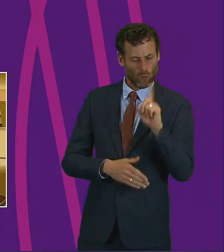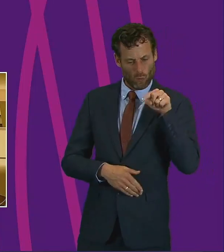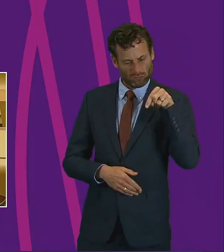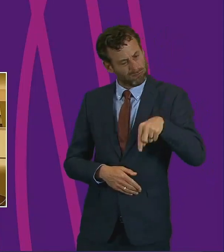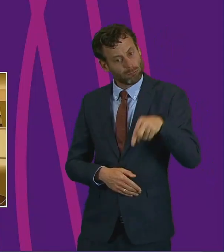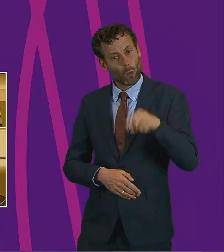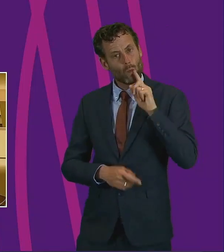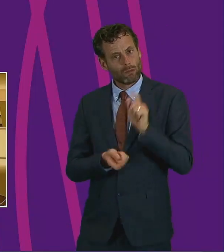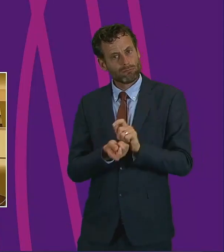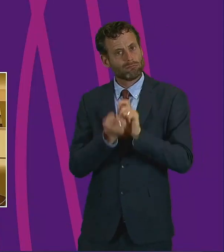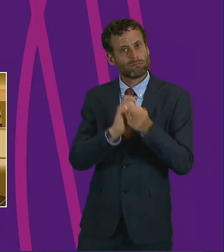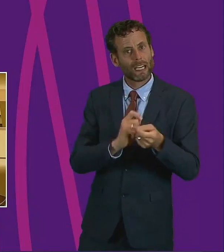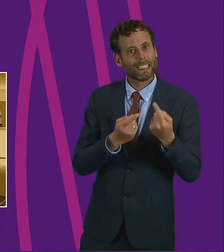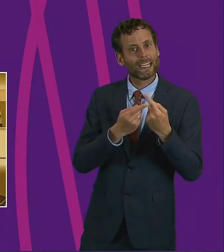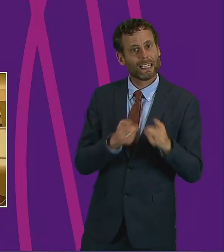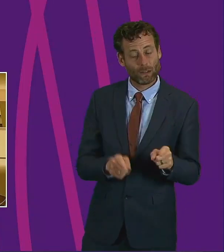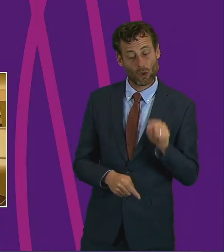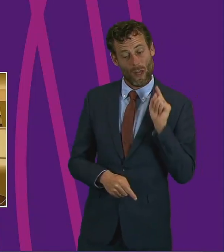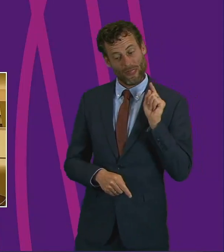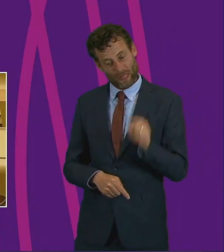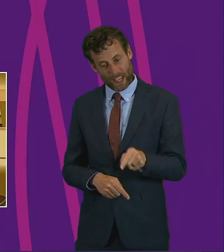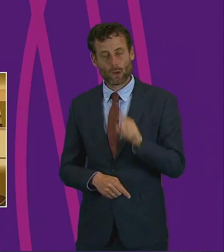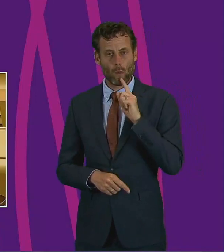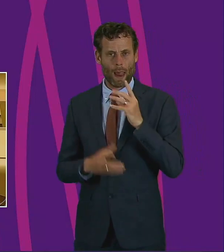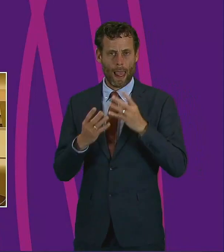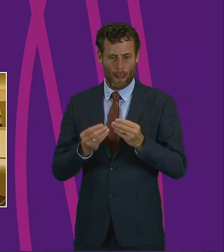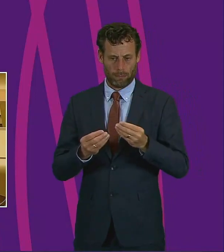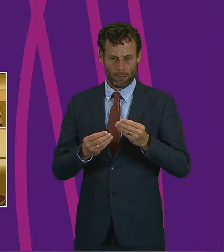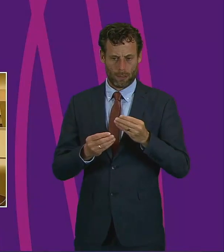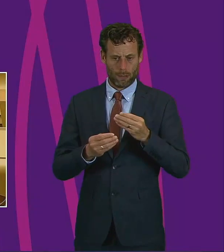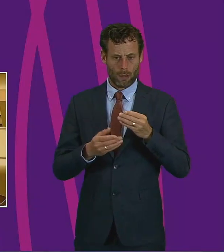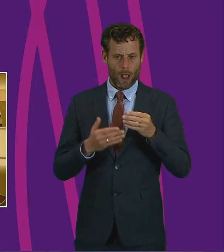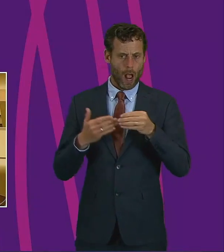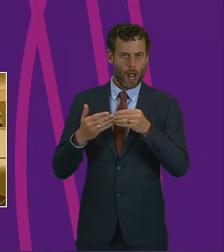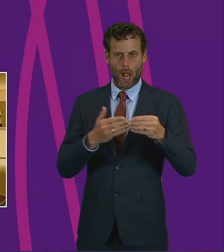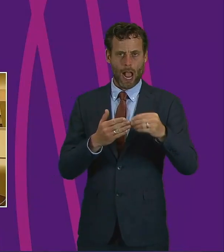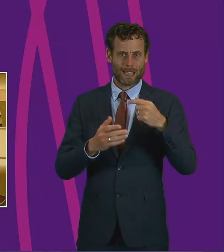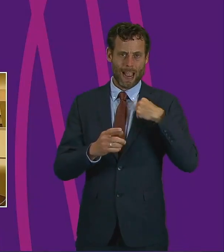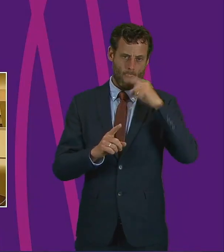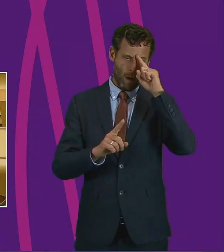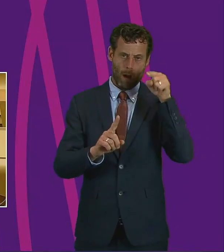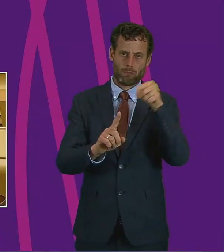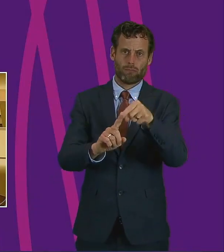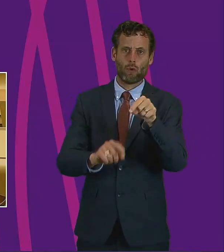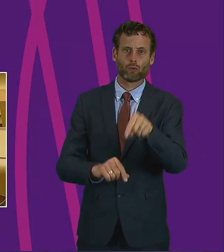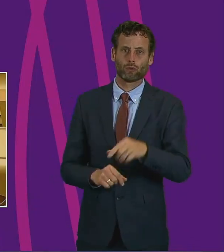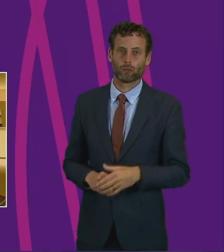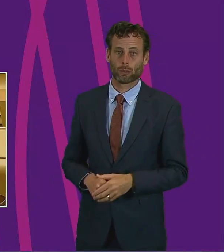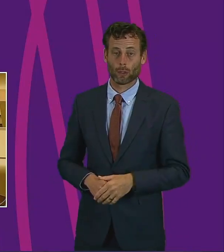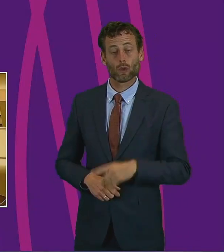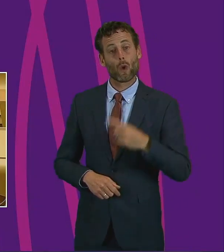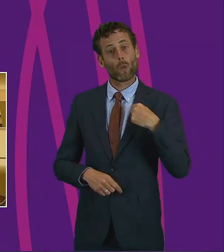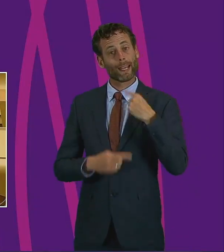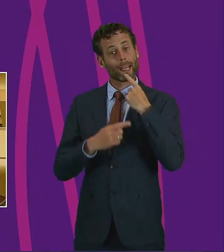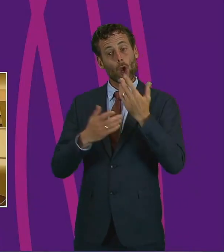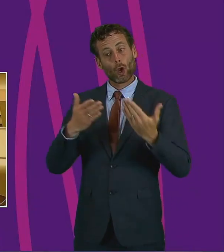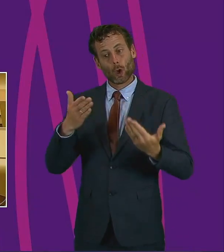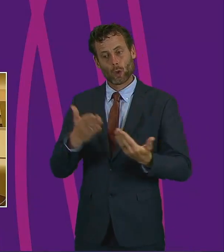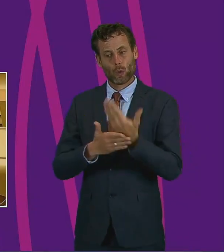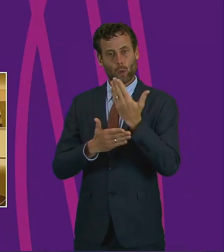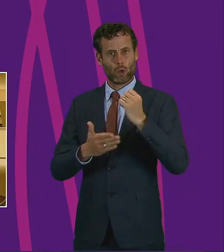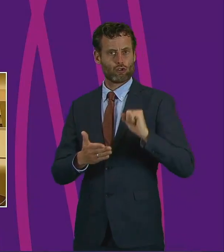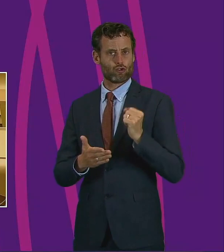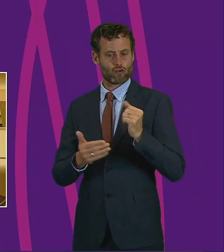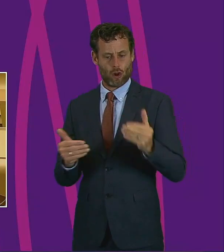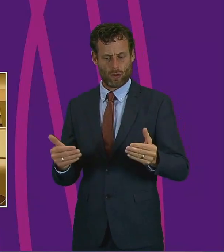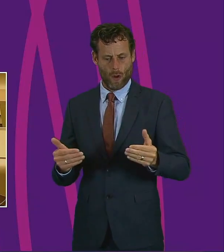and will be used to form our future approach. Presiding officer, today we've set out a vision to renew Scotland and to make a first step